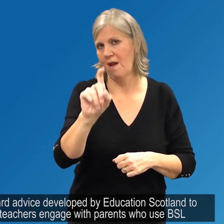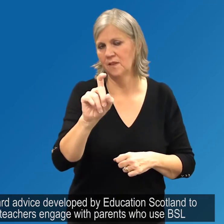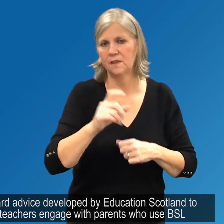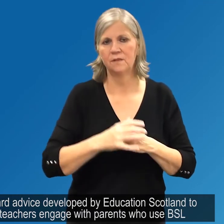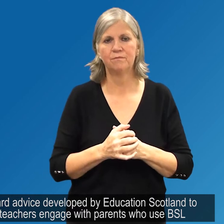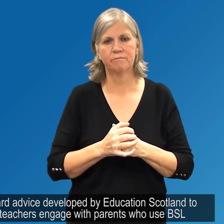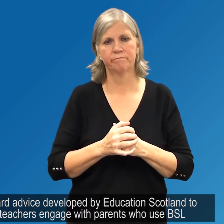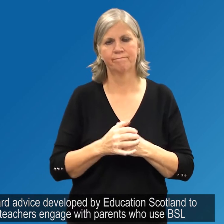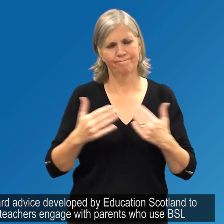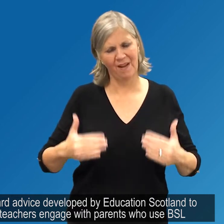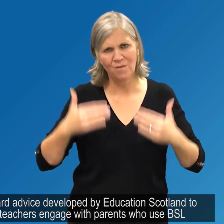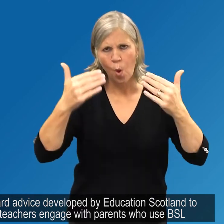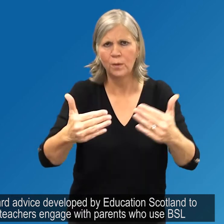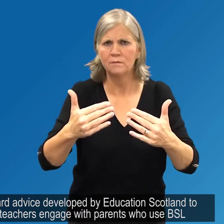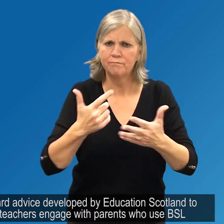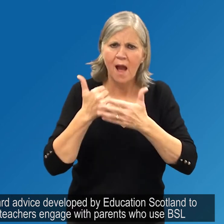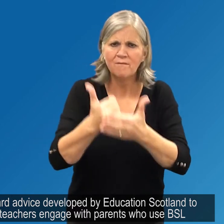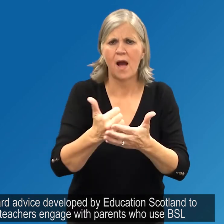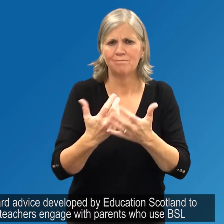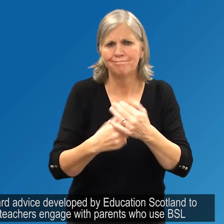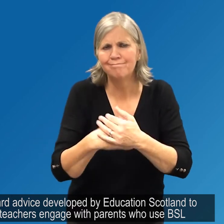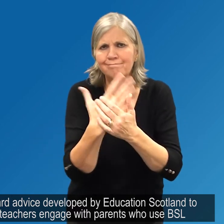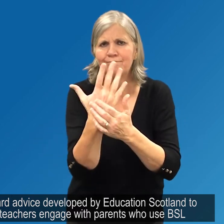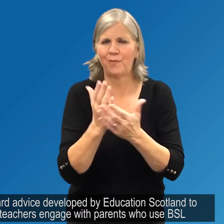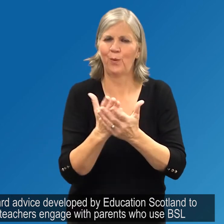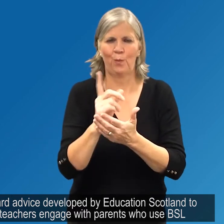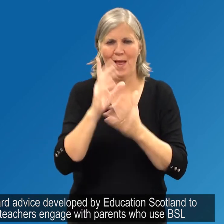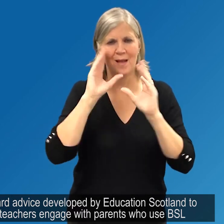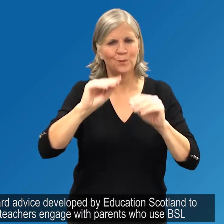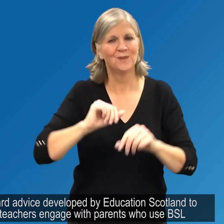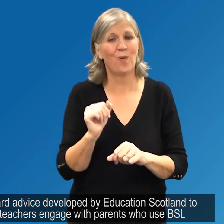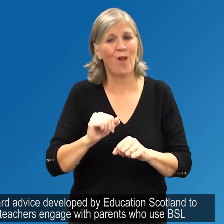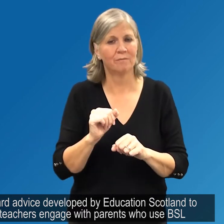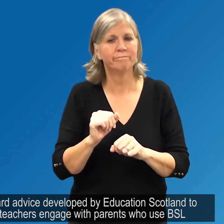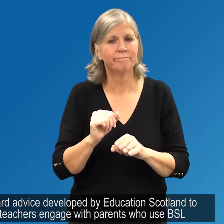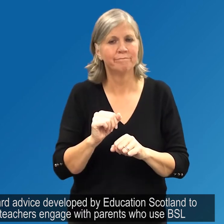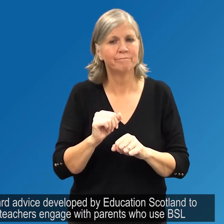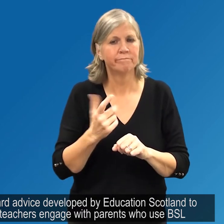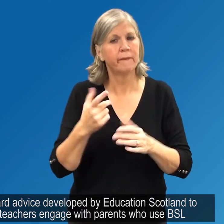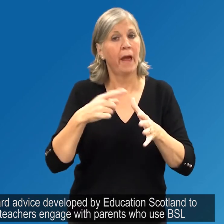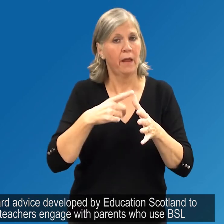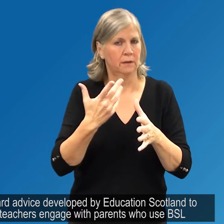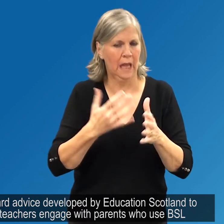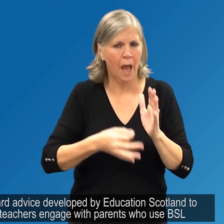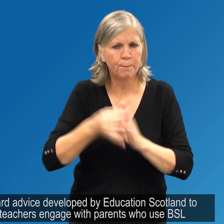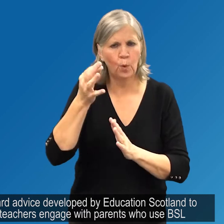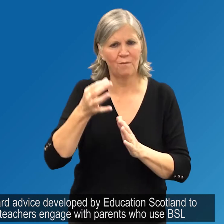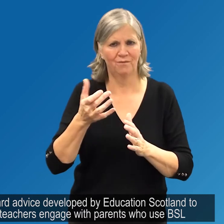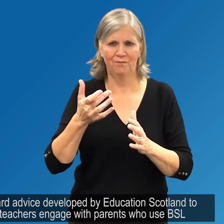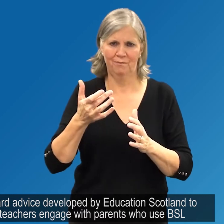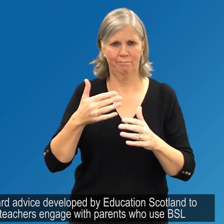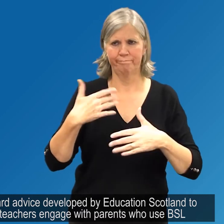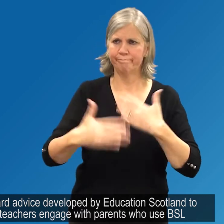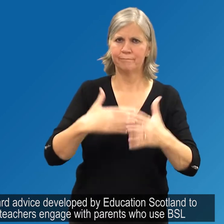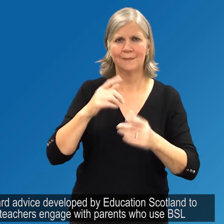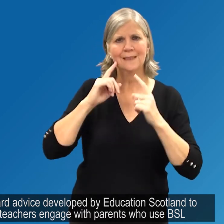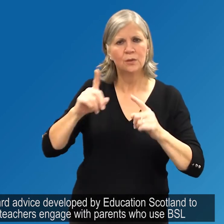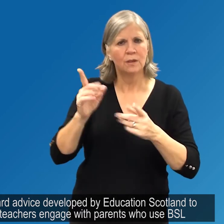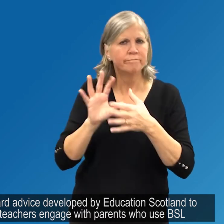Action 11. Take forward advice developed by Education Scotland to a improve the way teachers